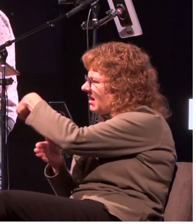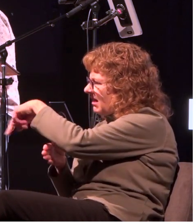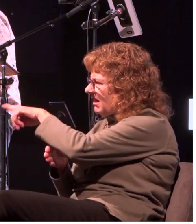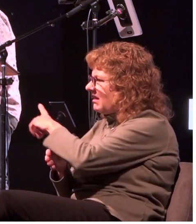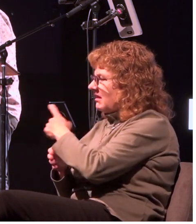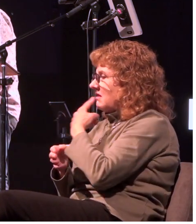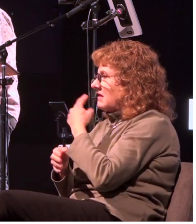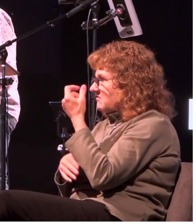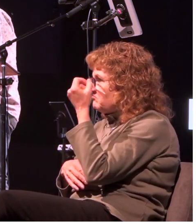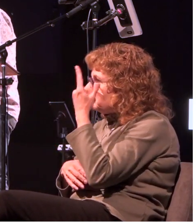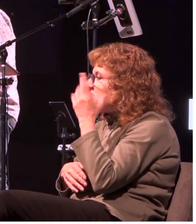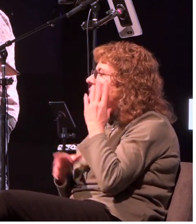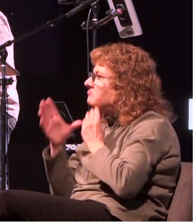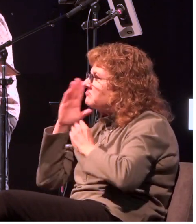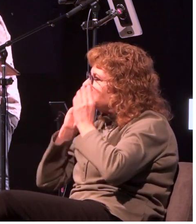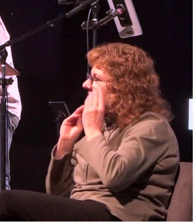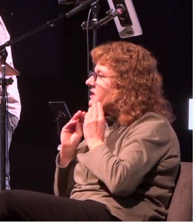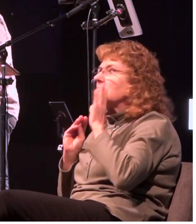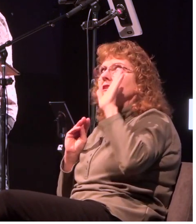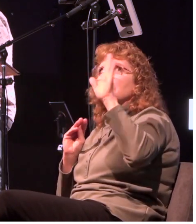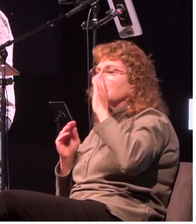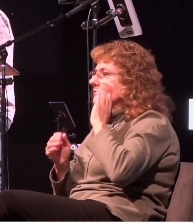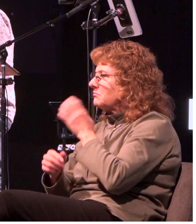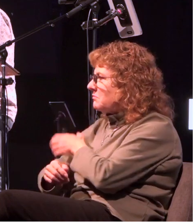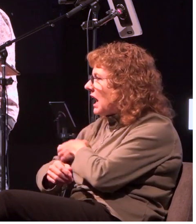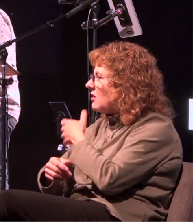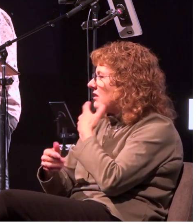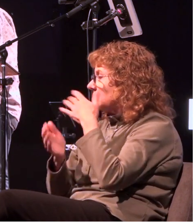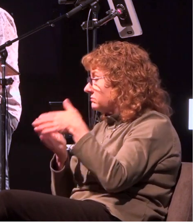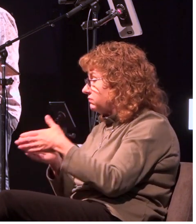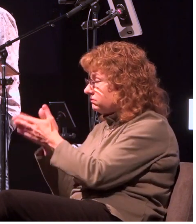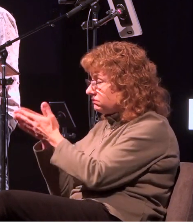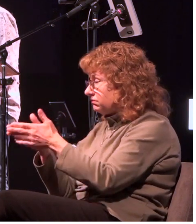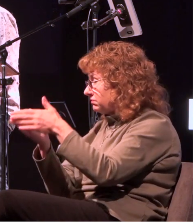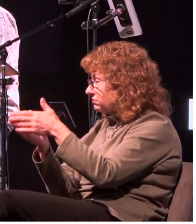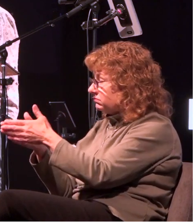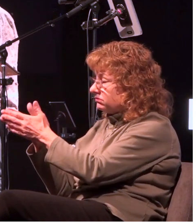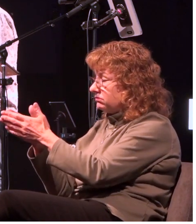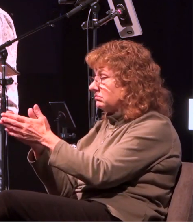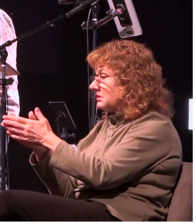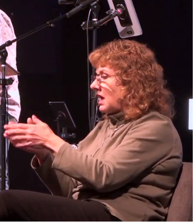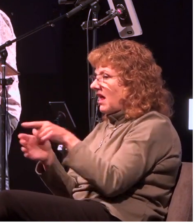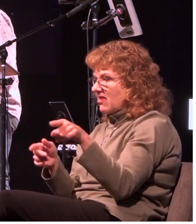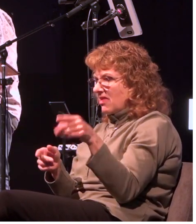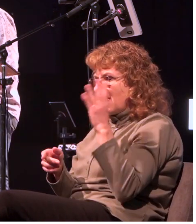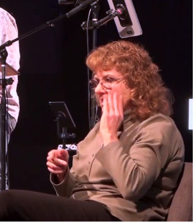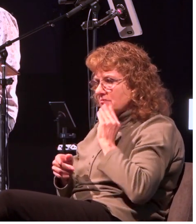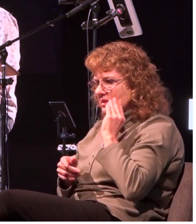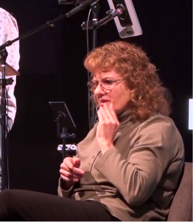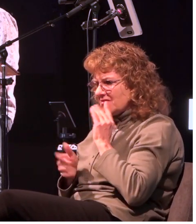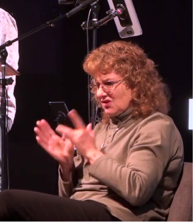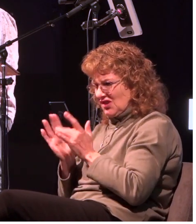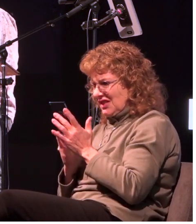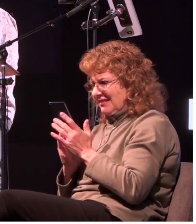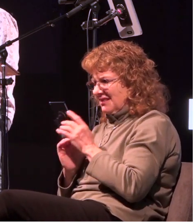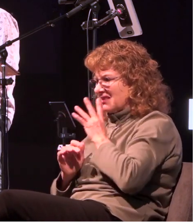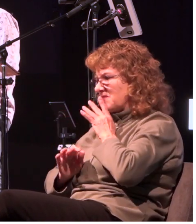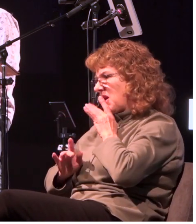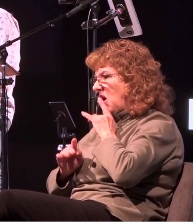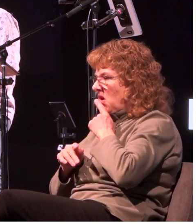power in action his impressive works on the deepest seas he spoke and the winds rose stirring up the waves their ships were tossed to